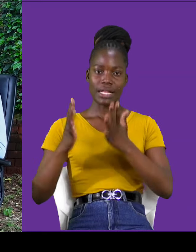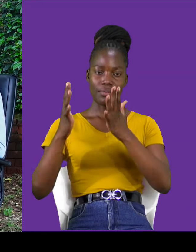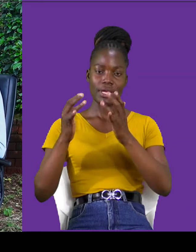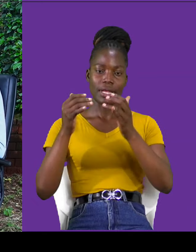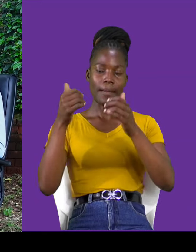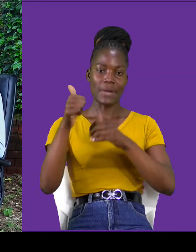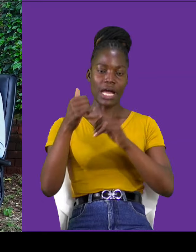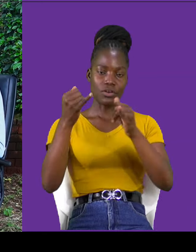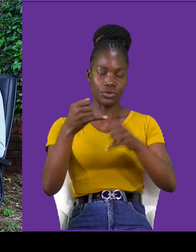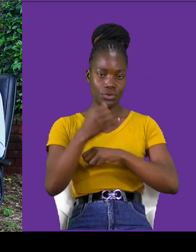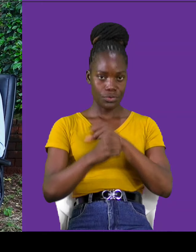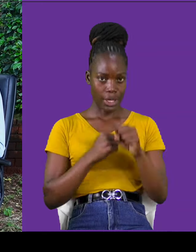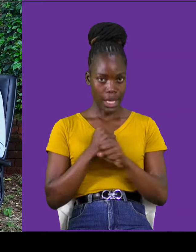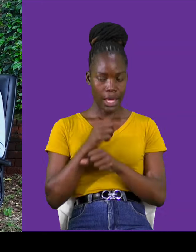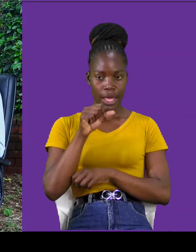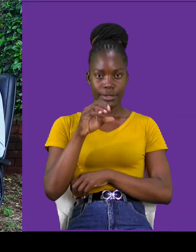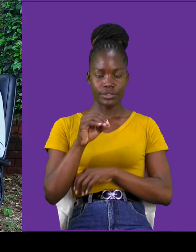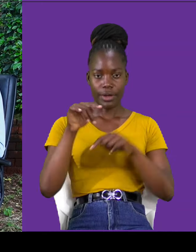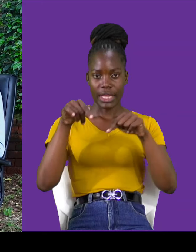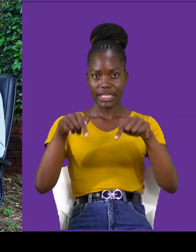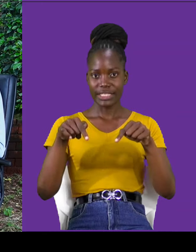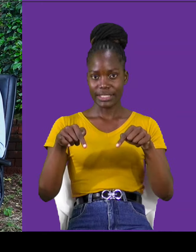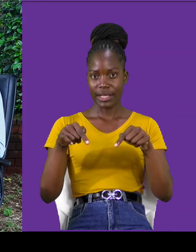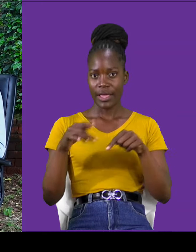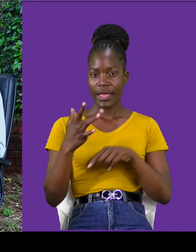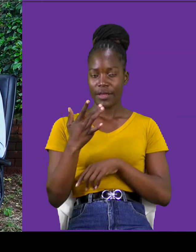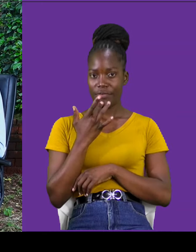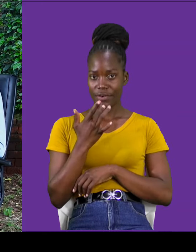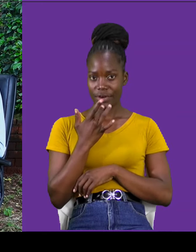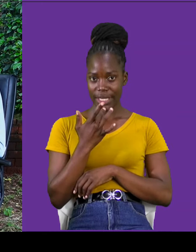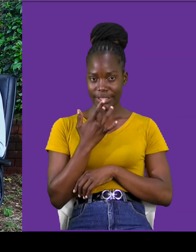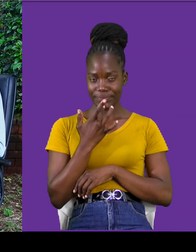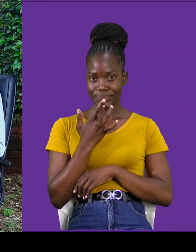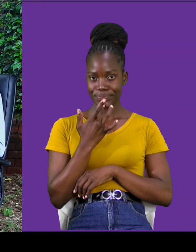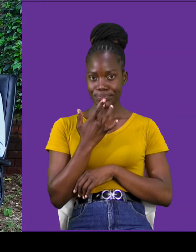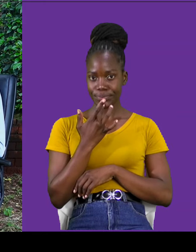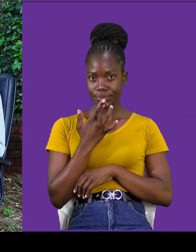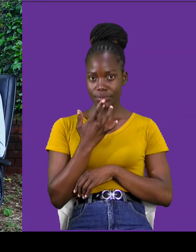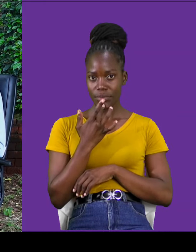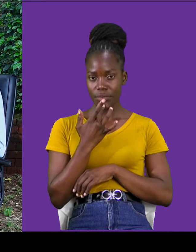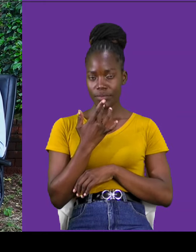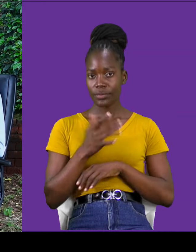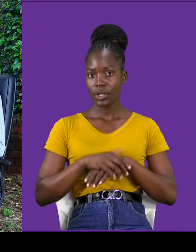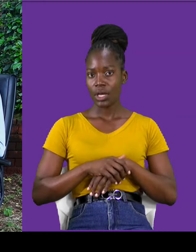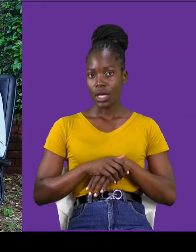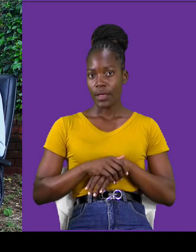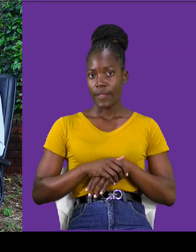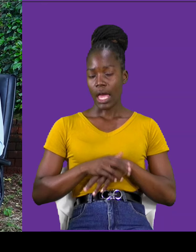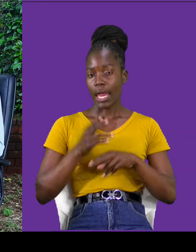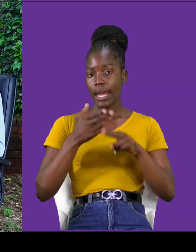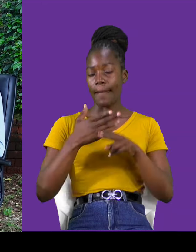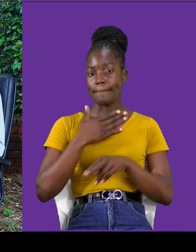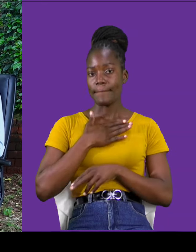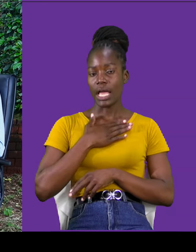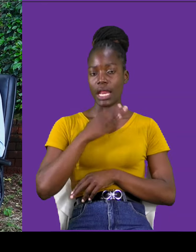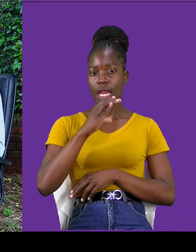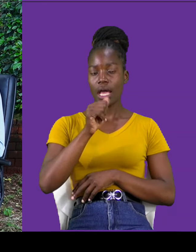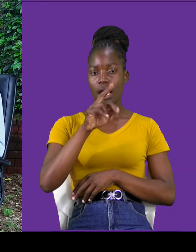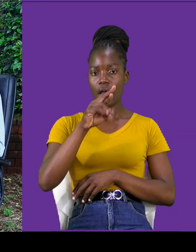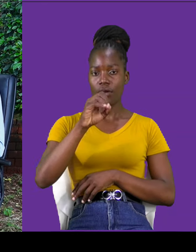So, this is your favorite segment of In Their Own Words with me, Karai Nyakazi. And today,